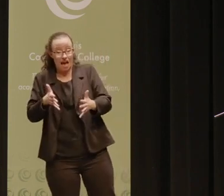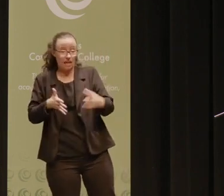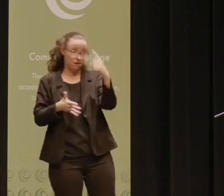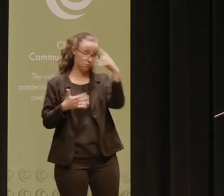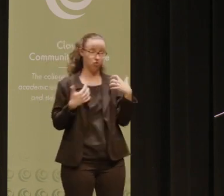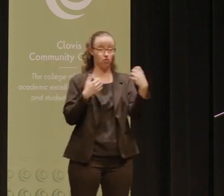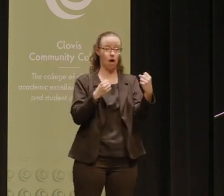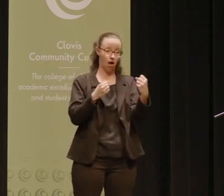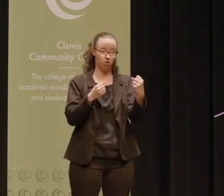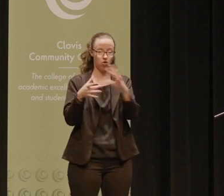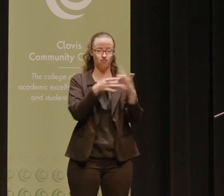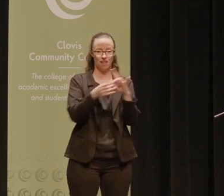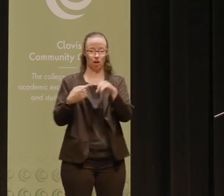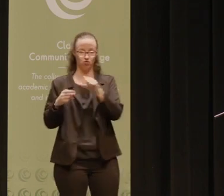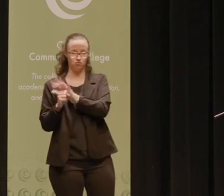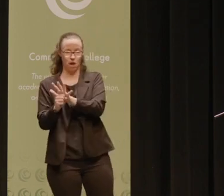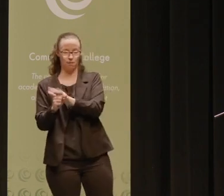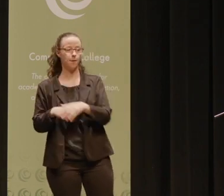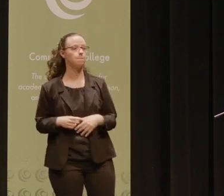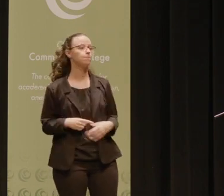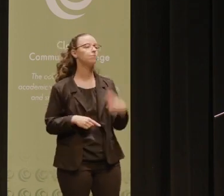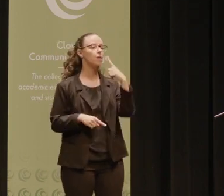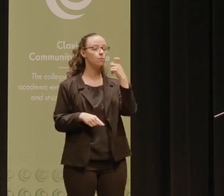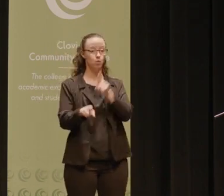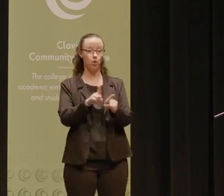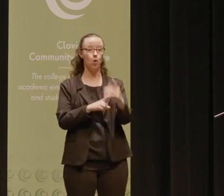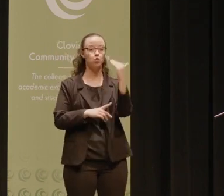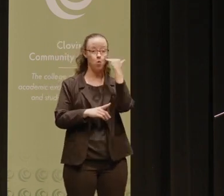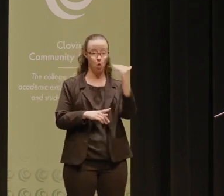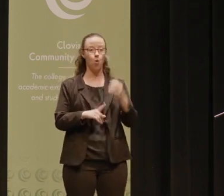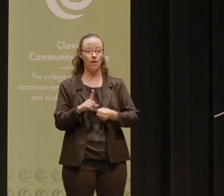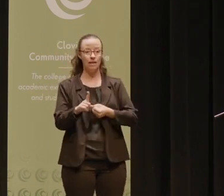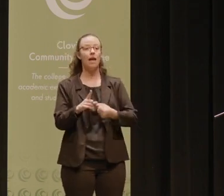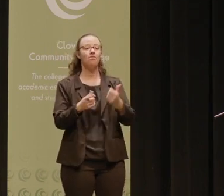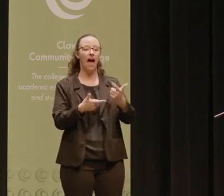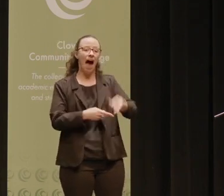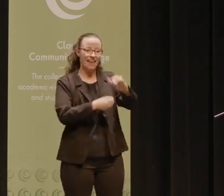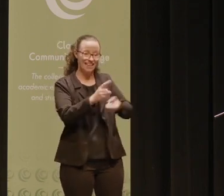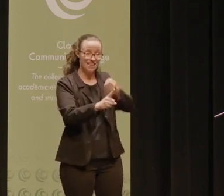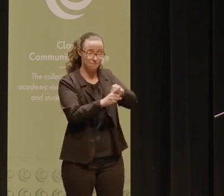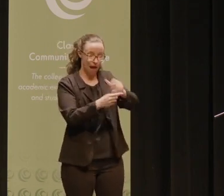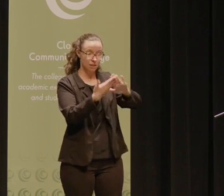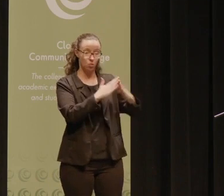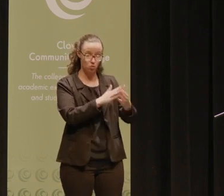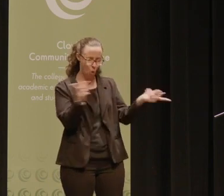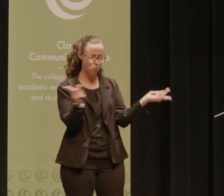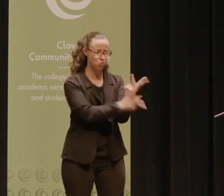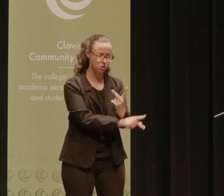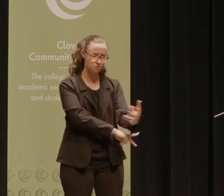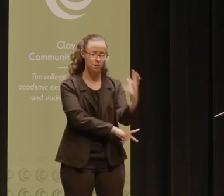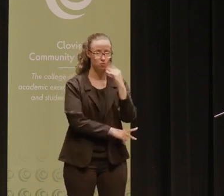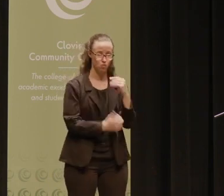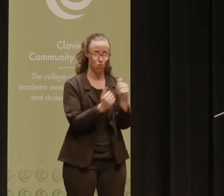consequences from the pandemic. And because we also know that disproportionately impacted communities were amongst hit the most hardest